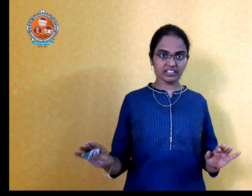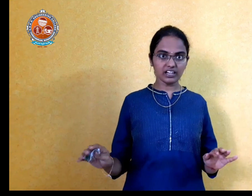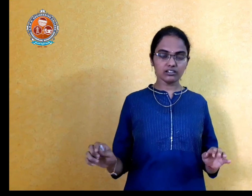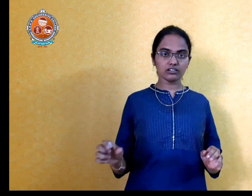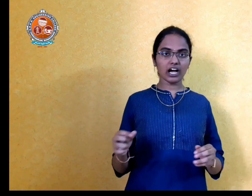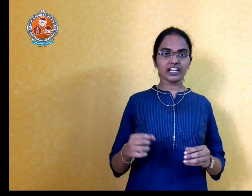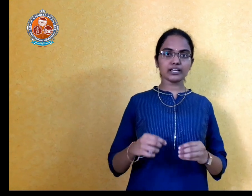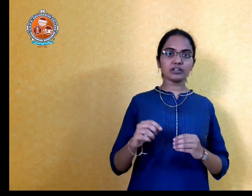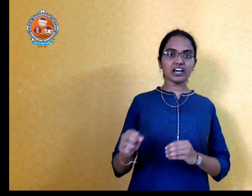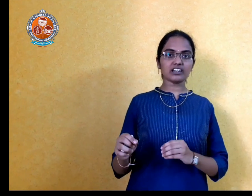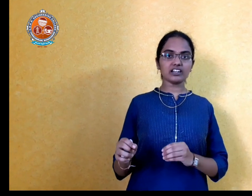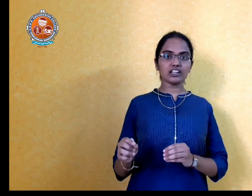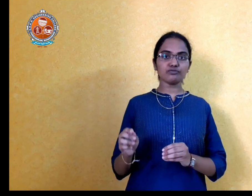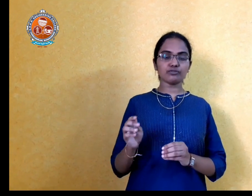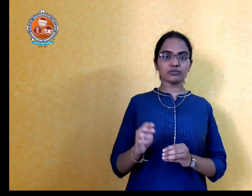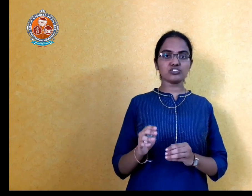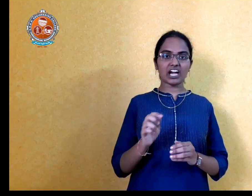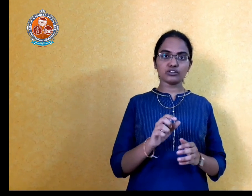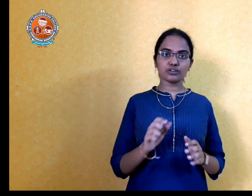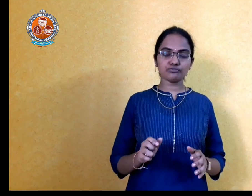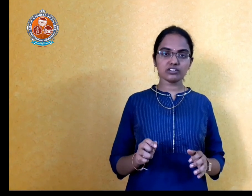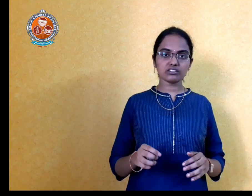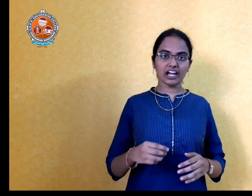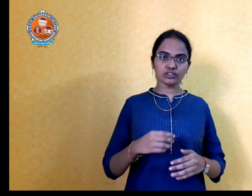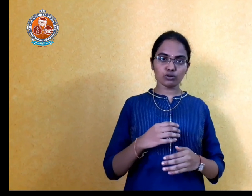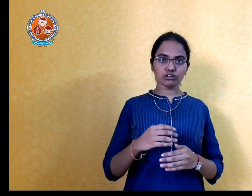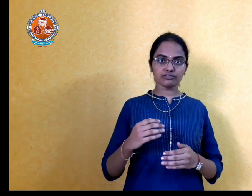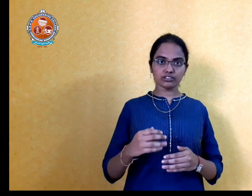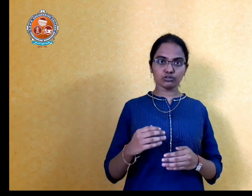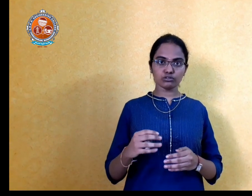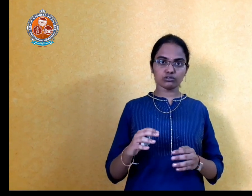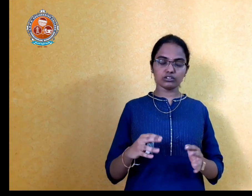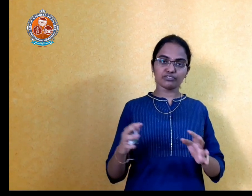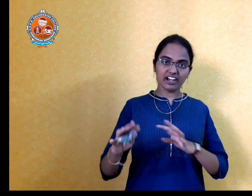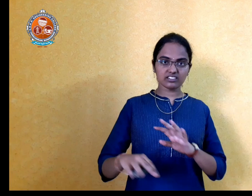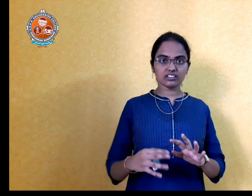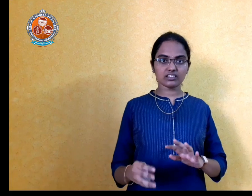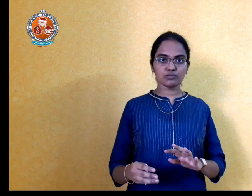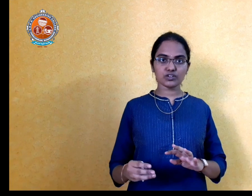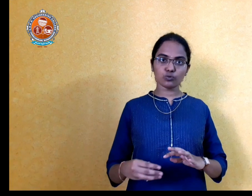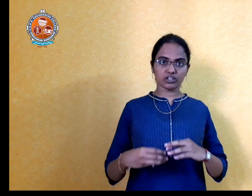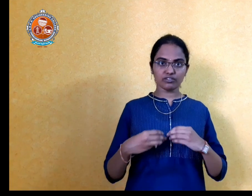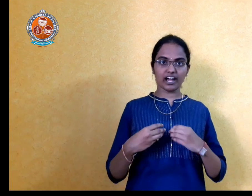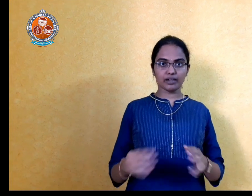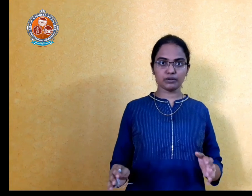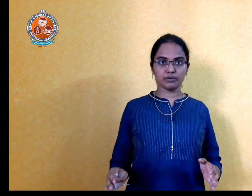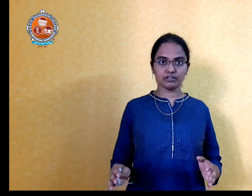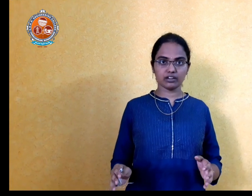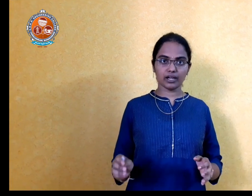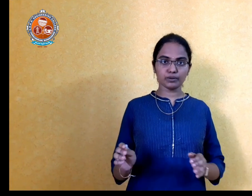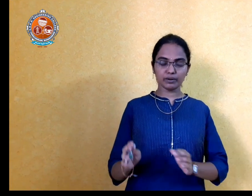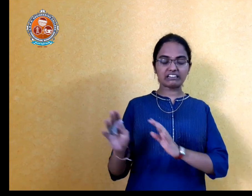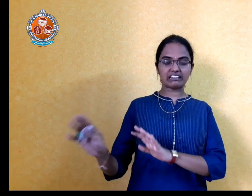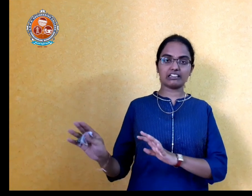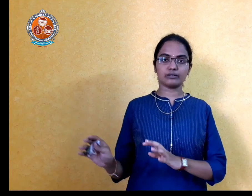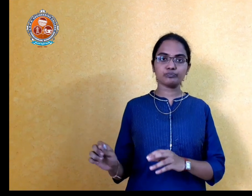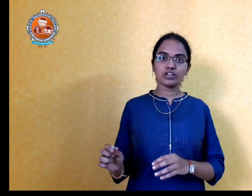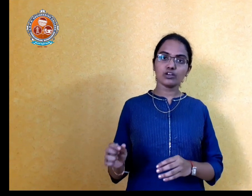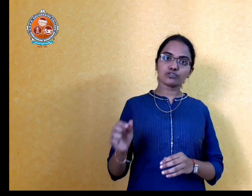that. I kept the target list. From January 1st, I thought of, you know, revising the subjects, whatever I prepared. I prepared till then. So,